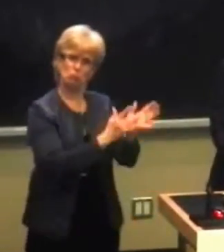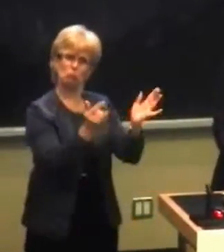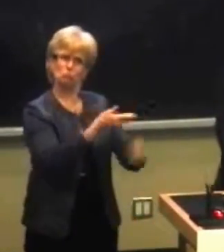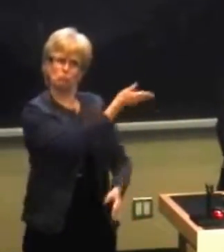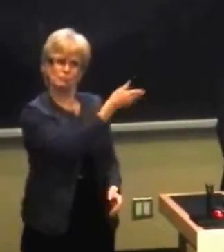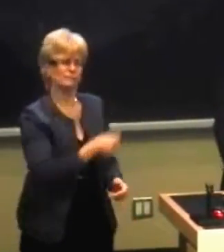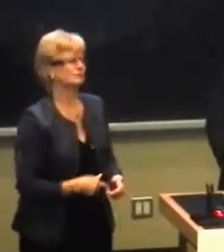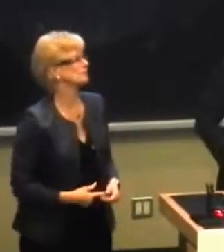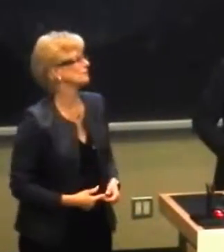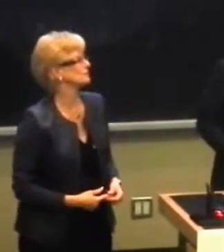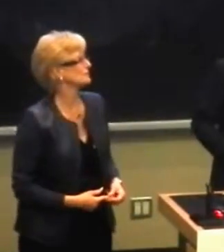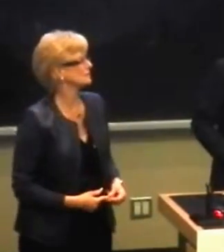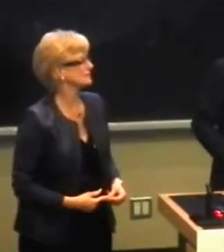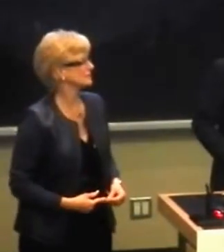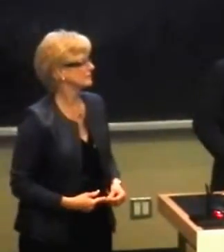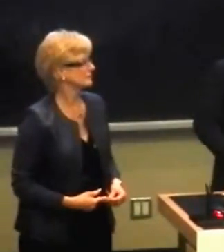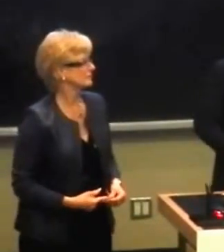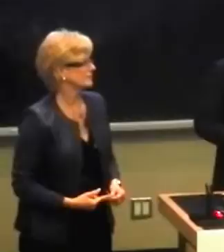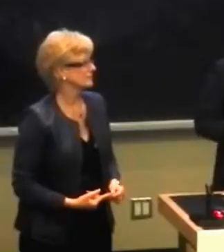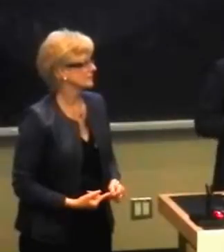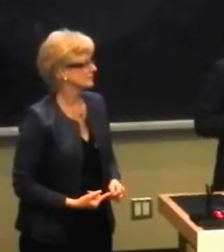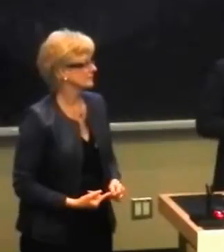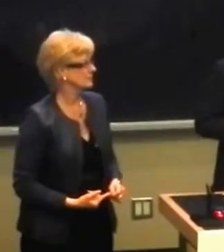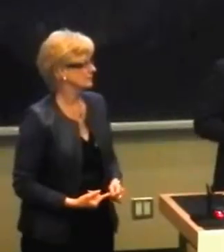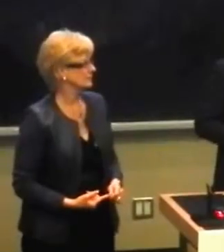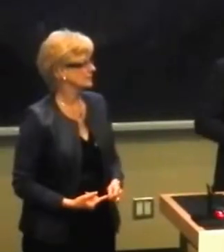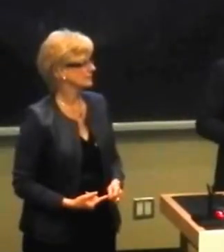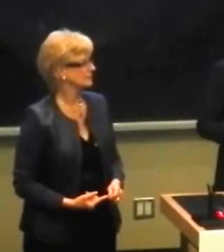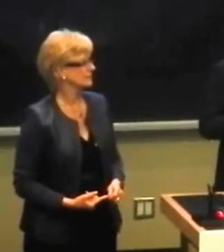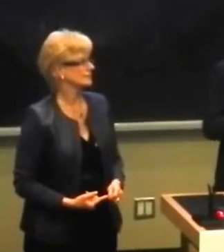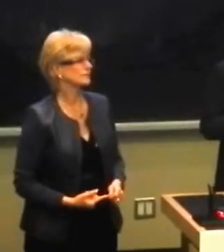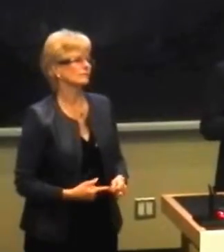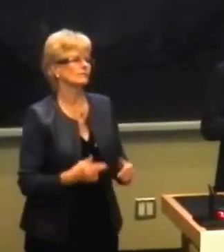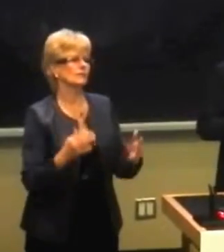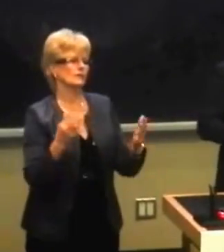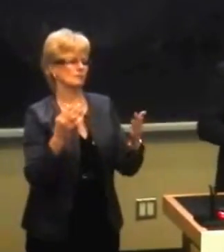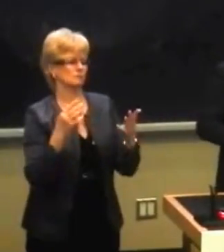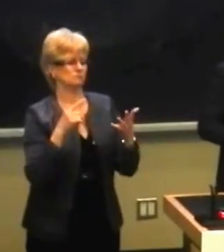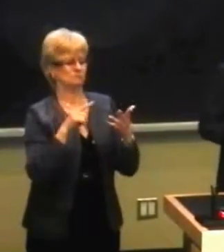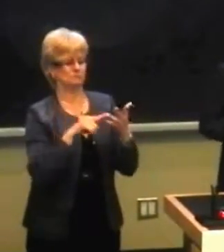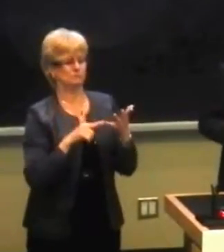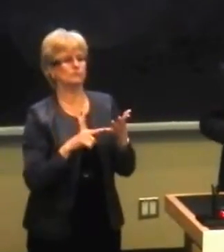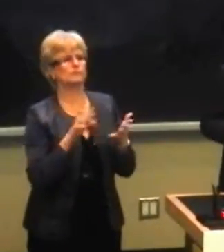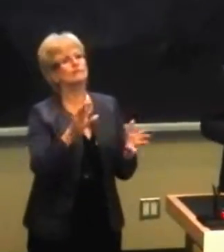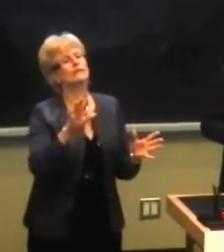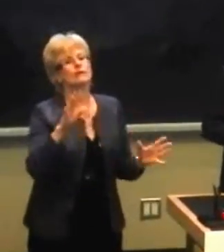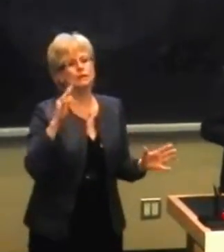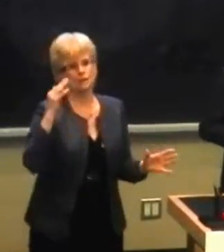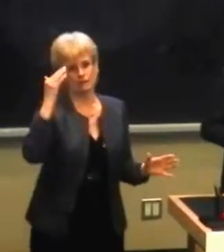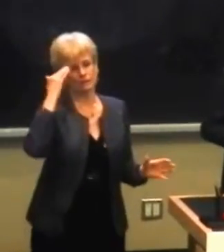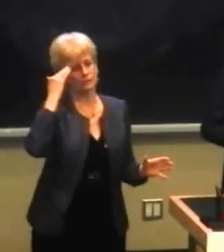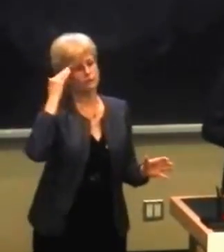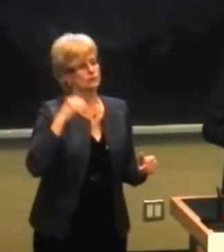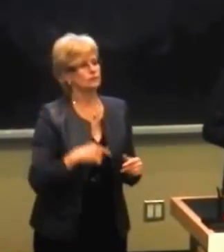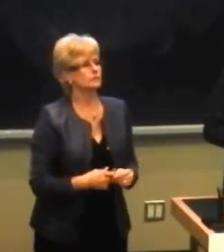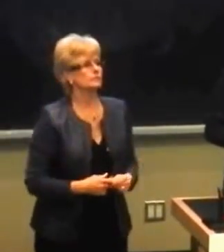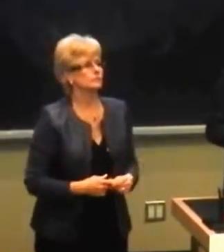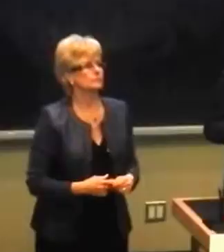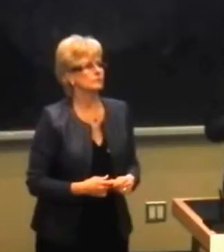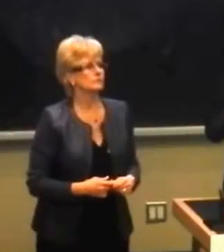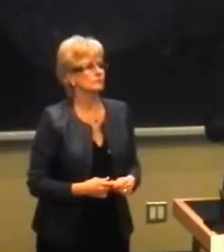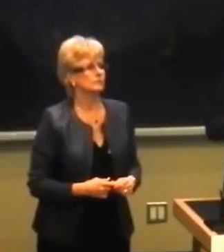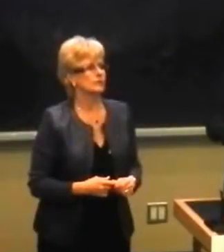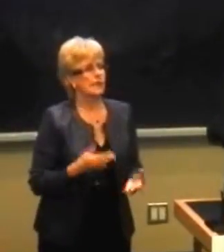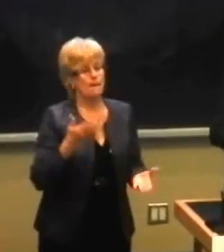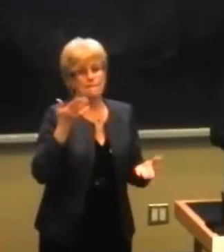of that. And so finally, or a couple of other quick points. We recognize that there